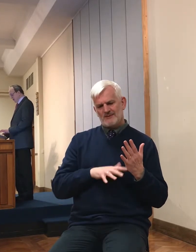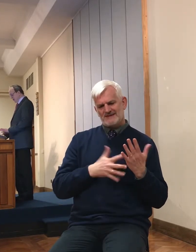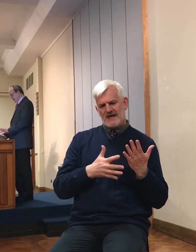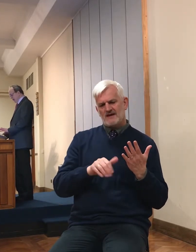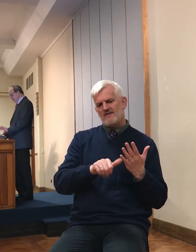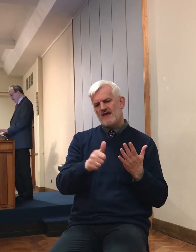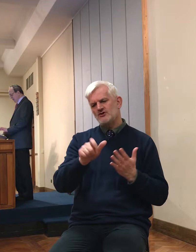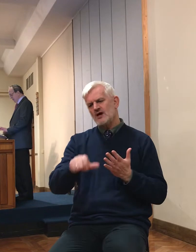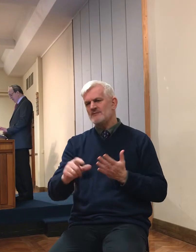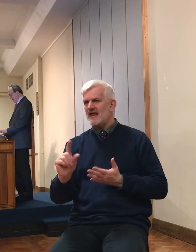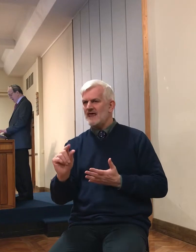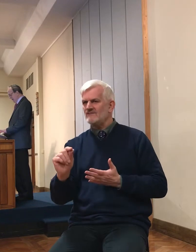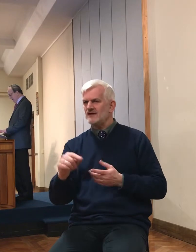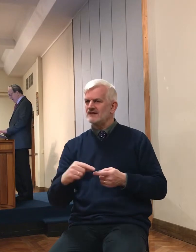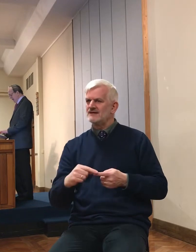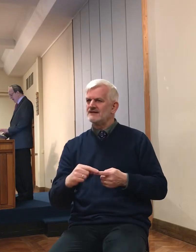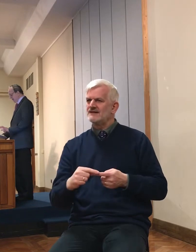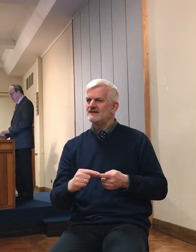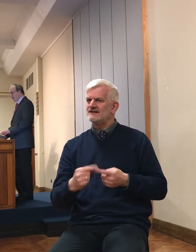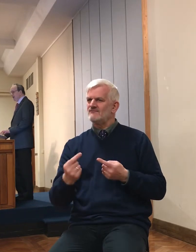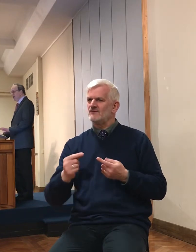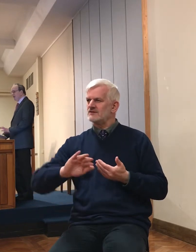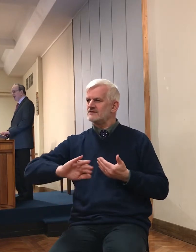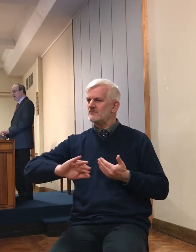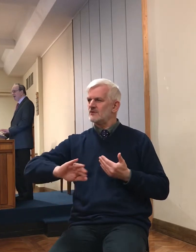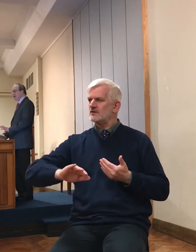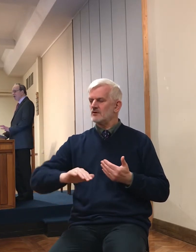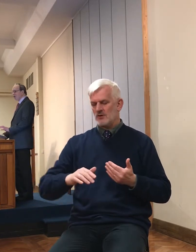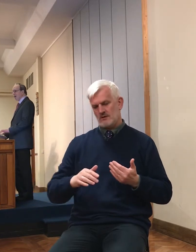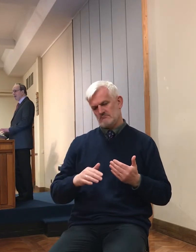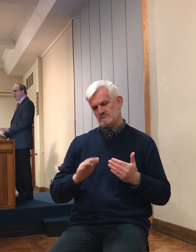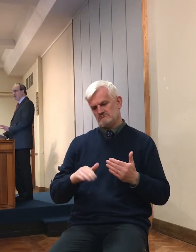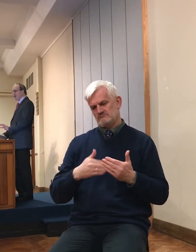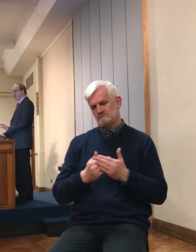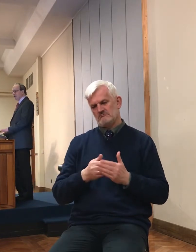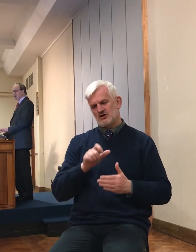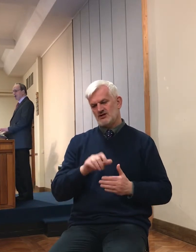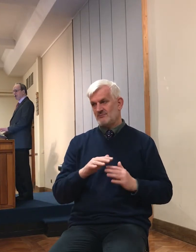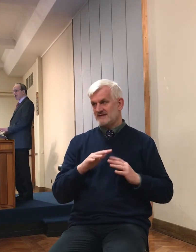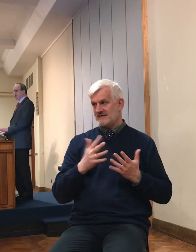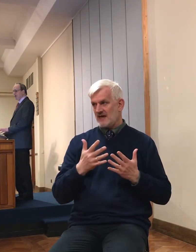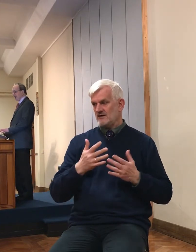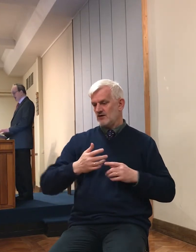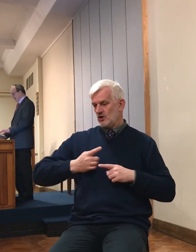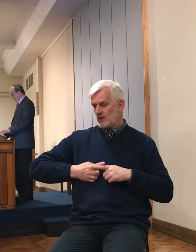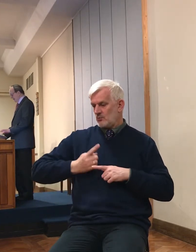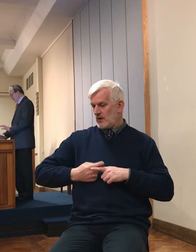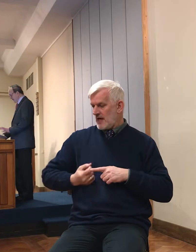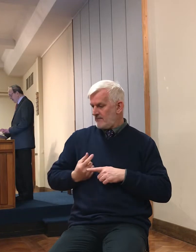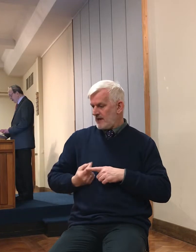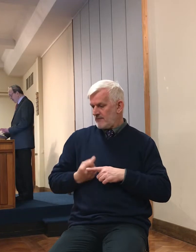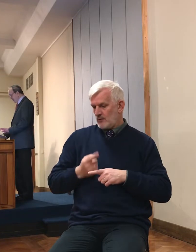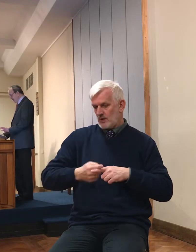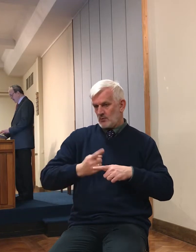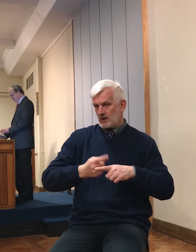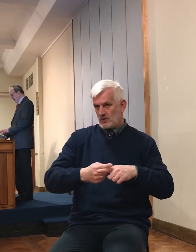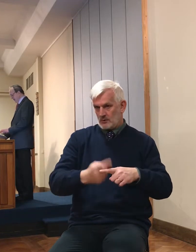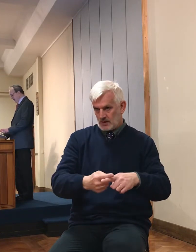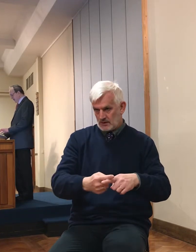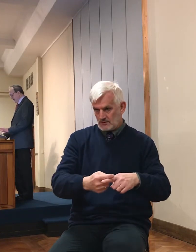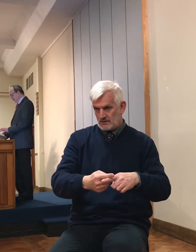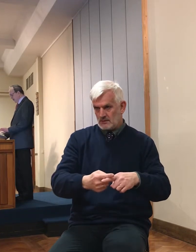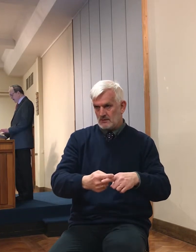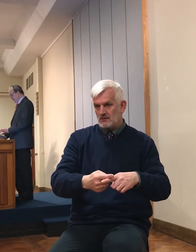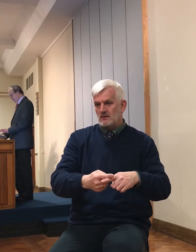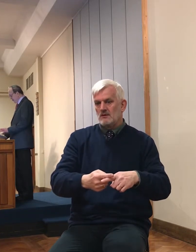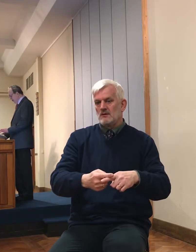up to the end of chapter 10 occur in very rapid succession. And the central and southern